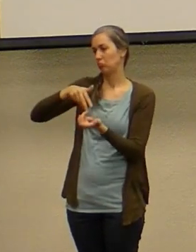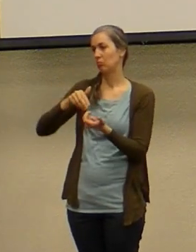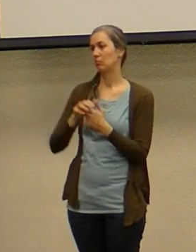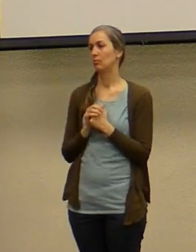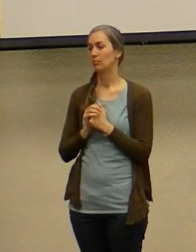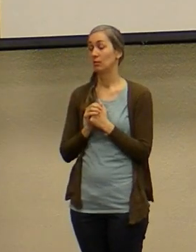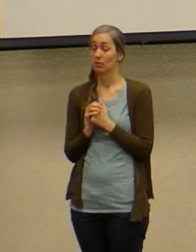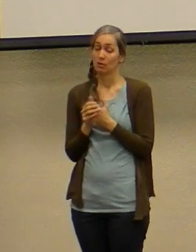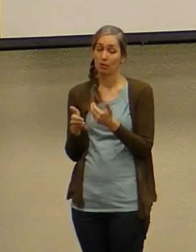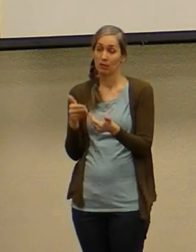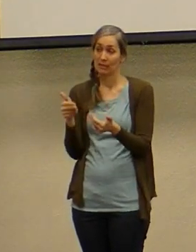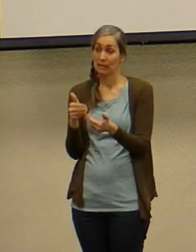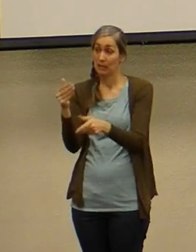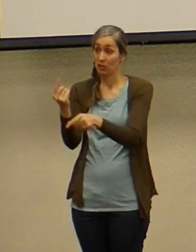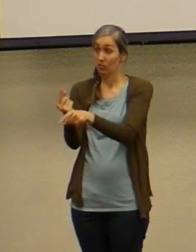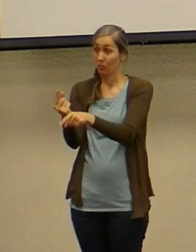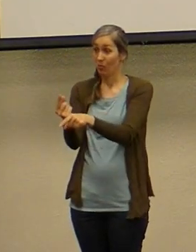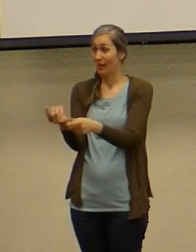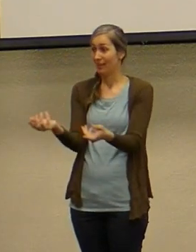it's pretty easy right